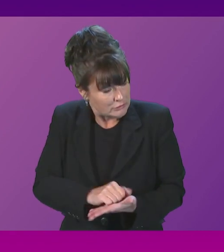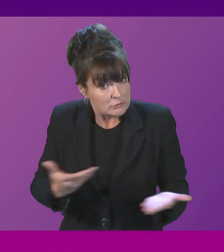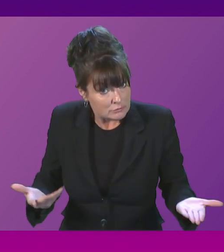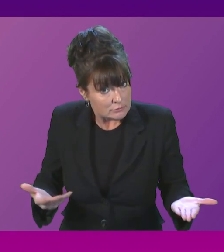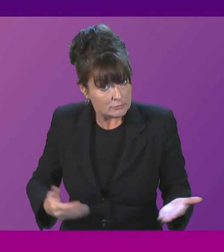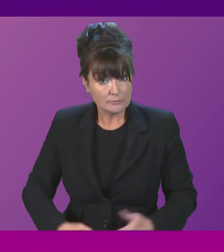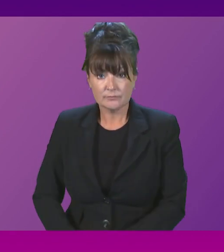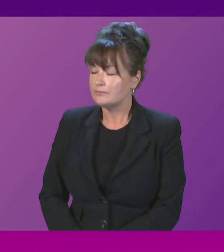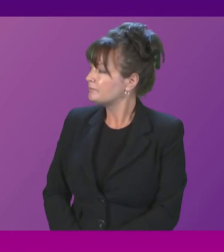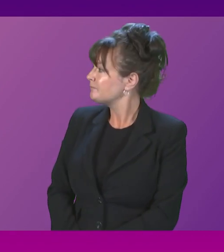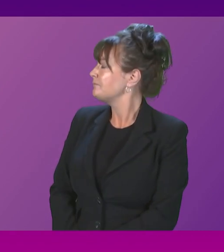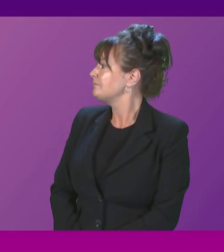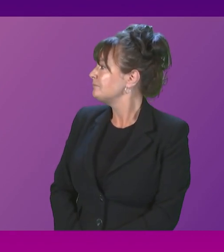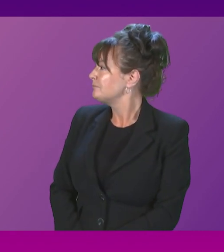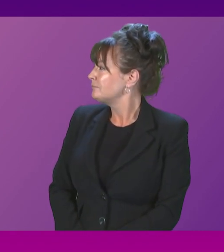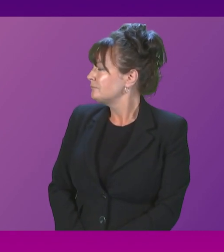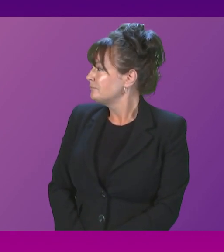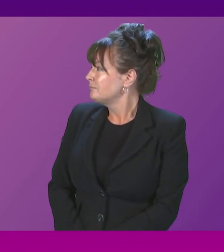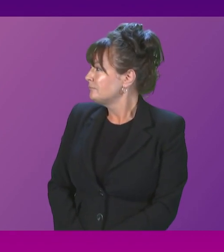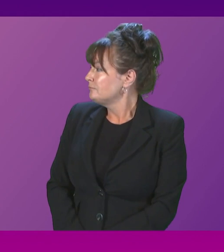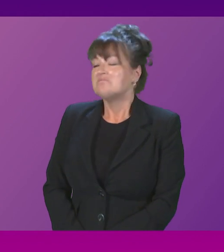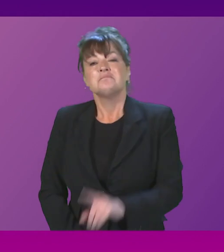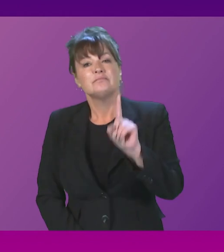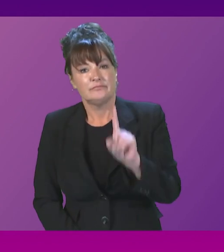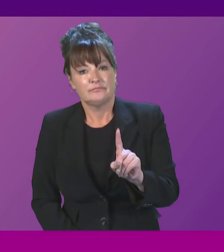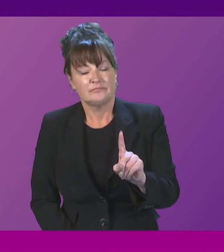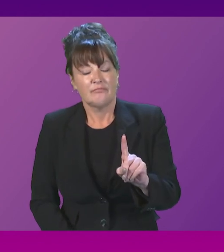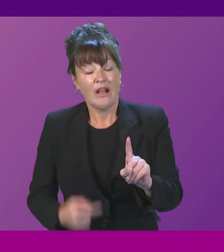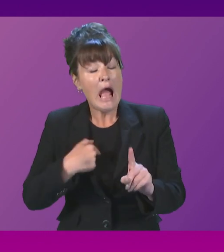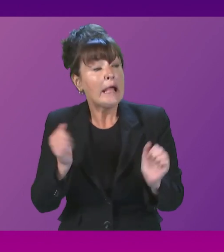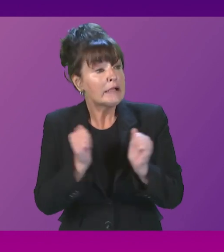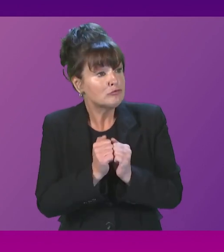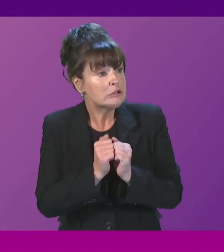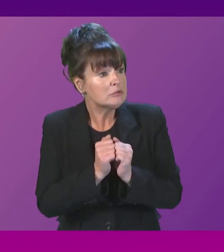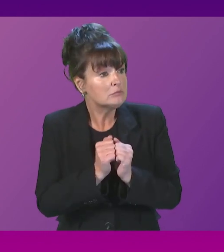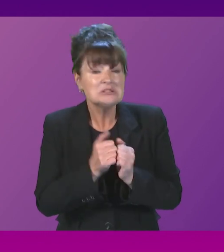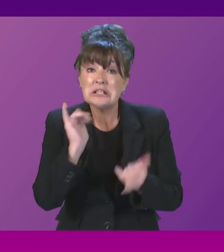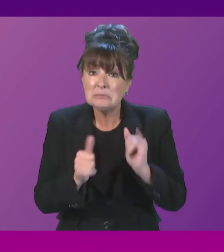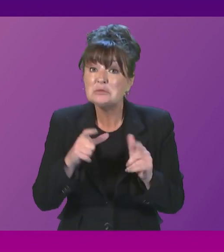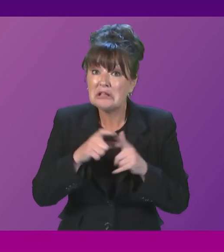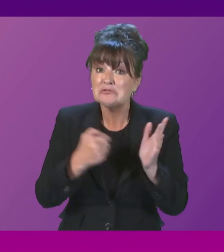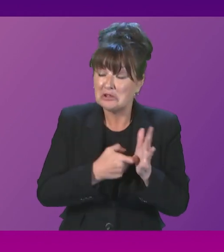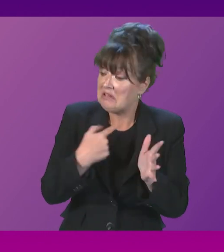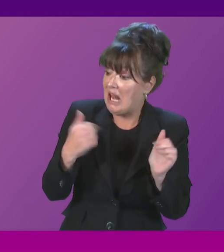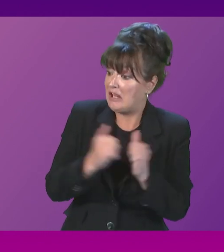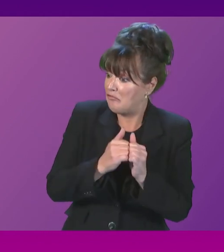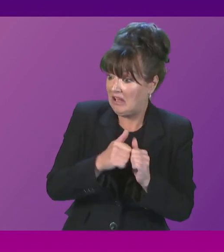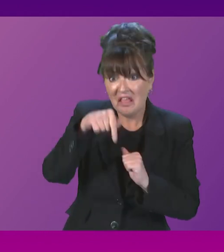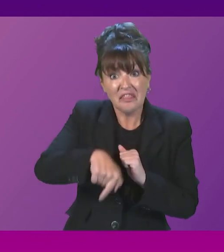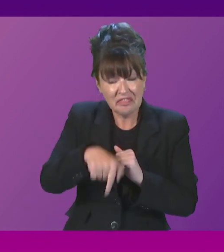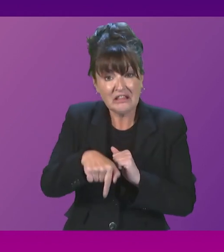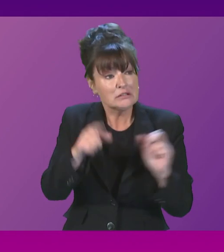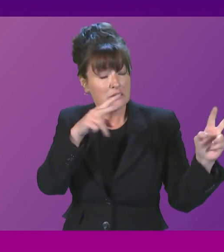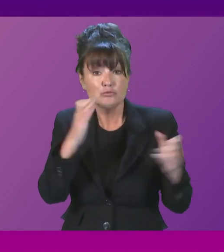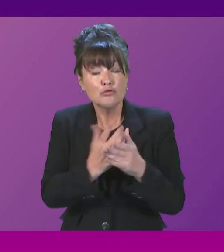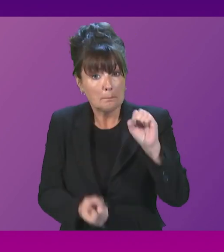Minister. Where I do agree with Douglas Ross is on the fact that these things matter, which is why I and the government take them as seriously as